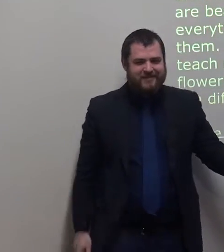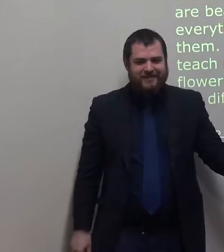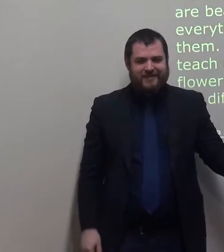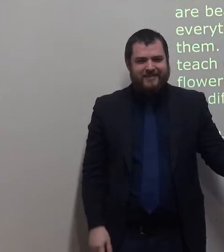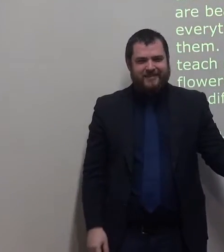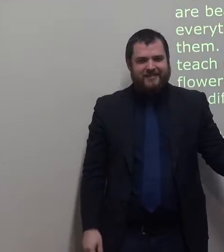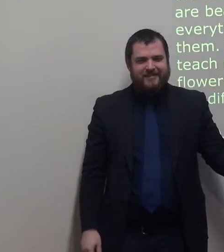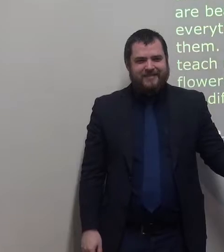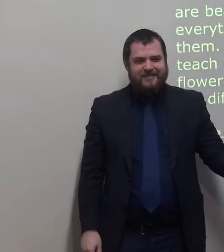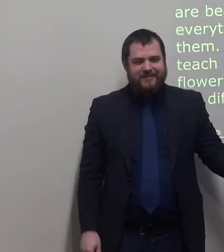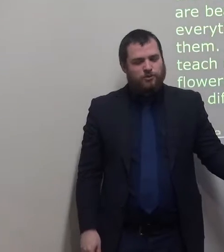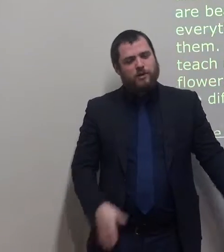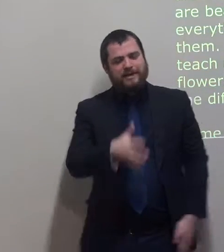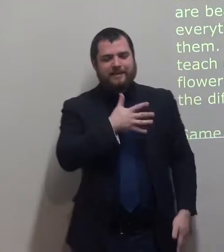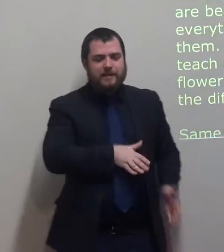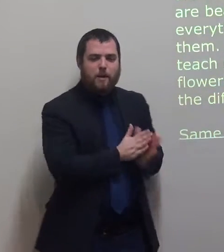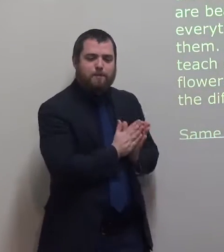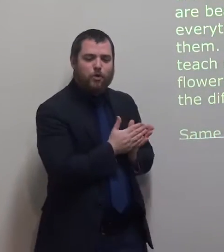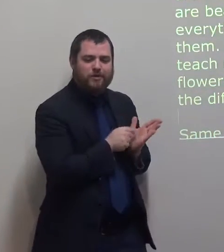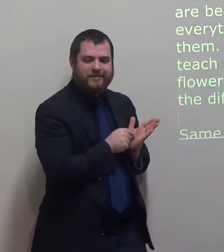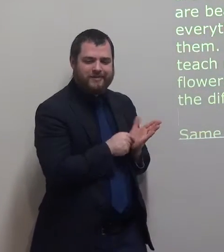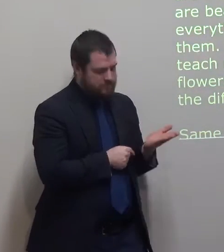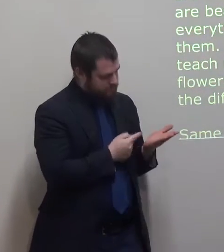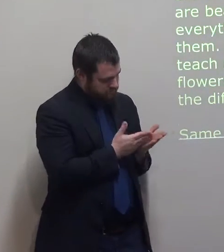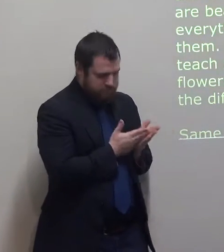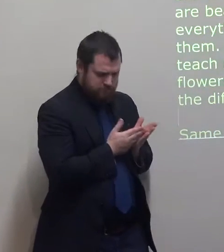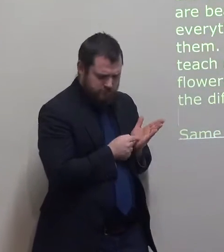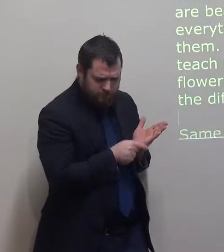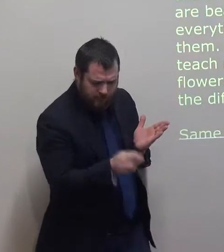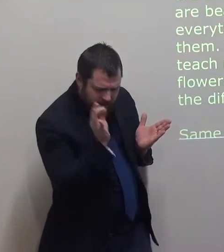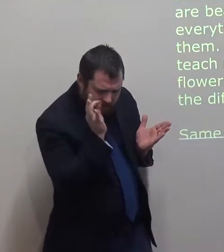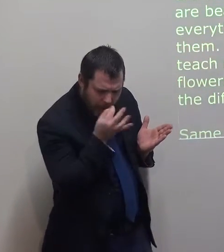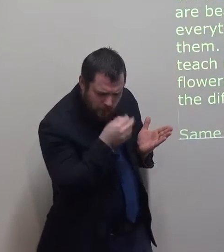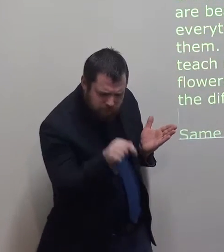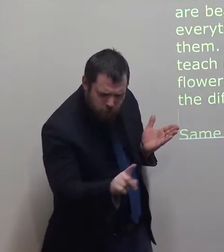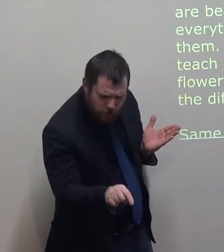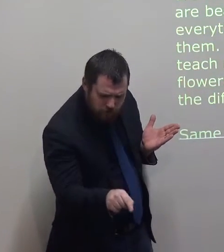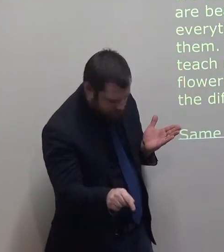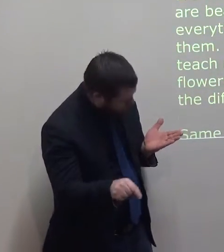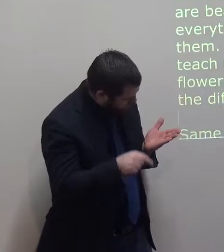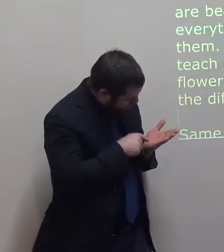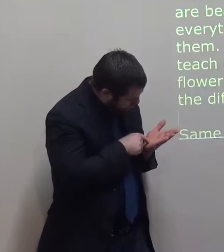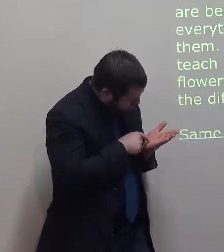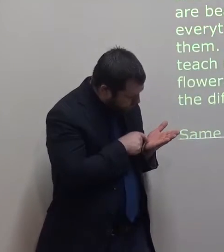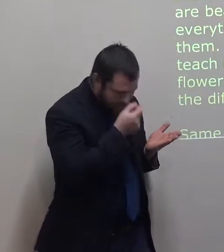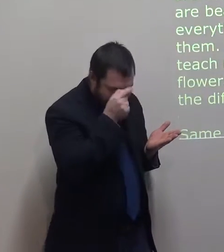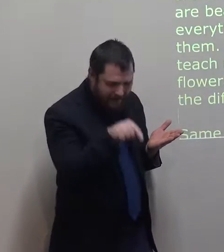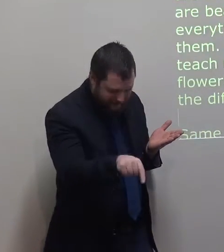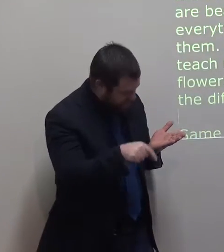I need to take a book to teach me about all the different flowers and help me understand the different groups and types.